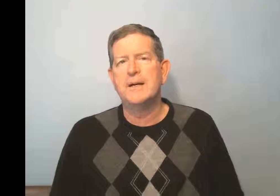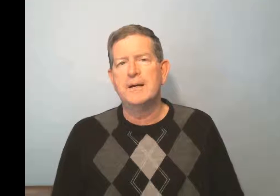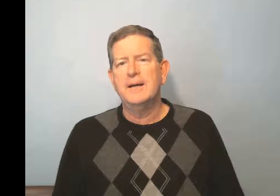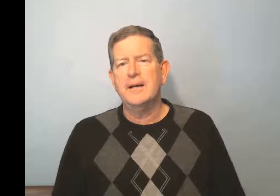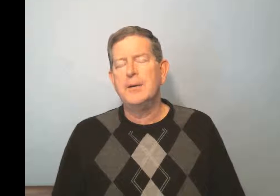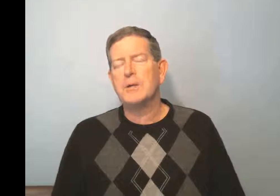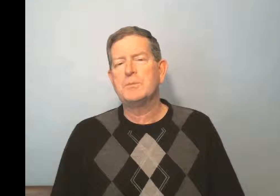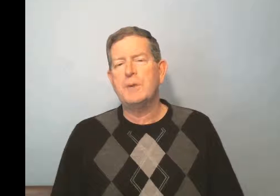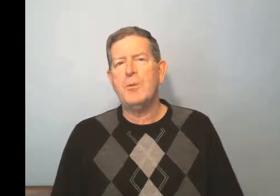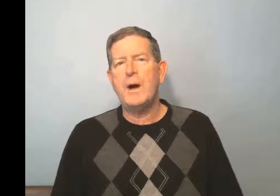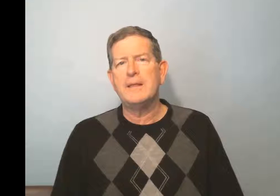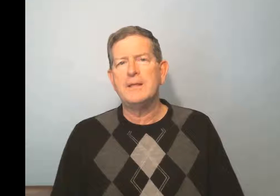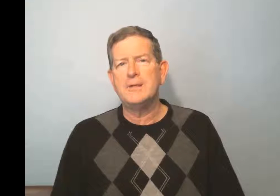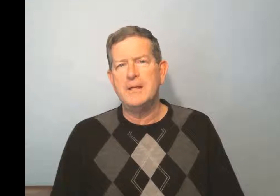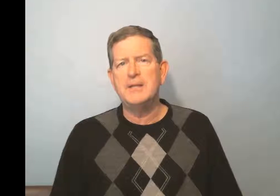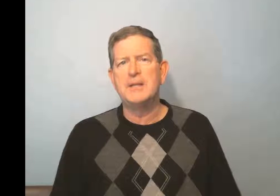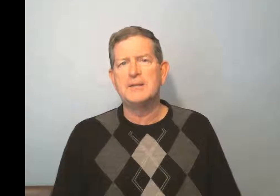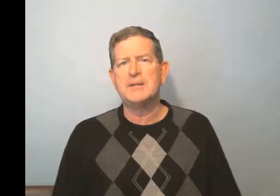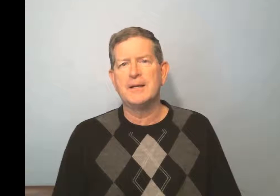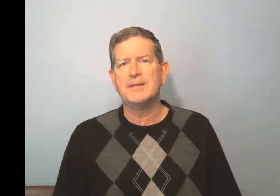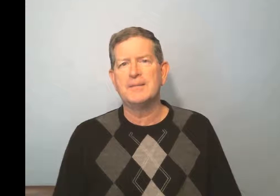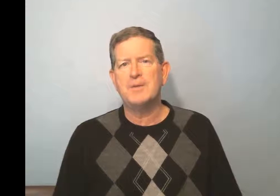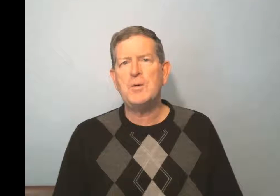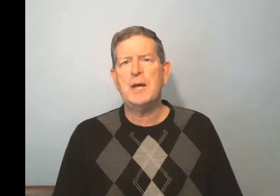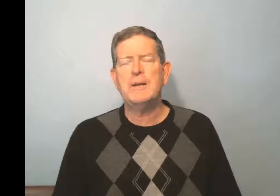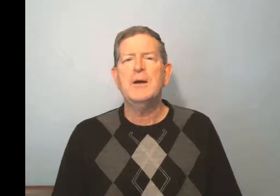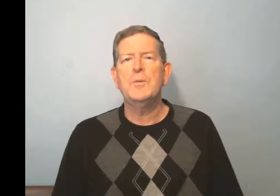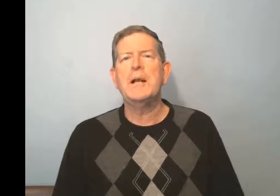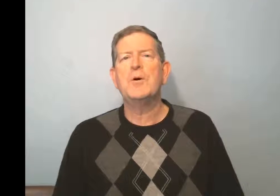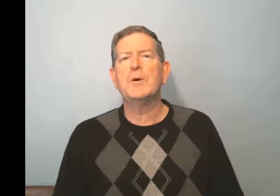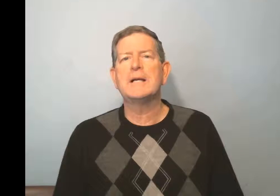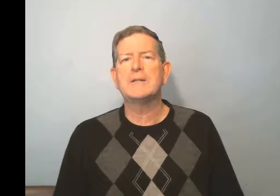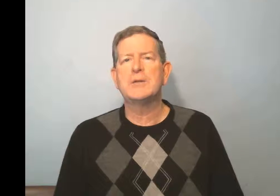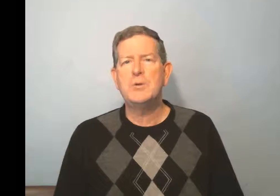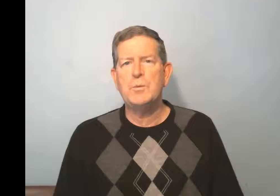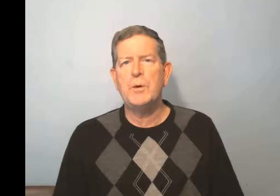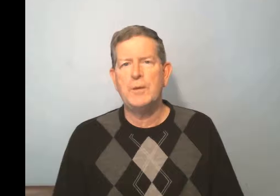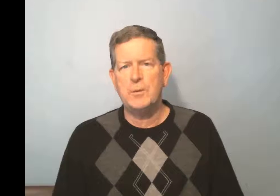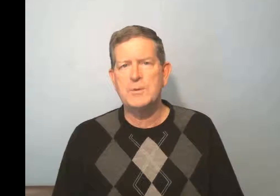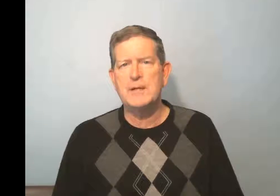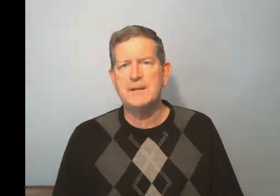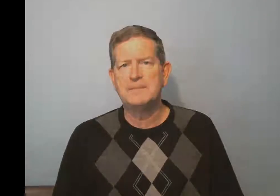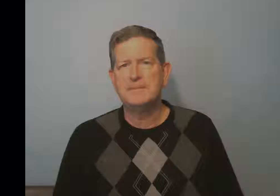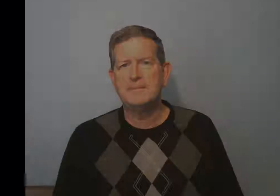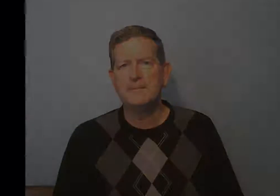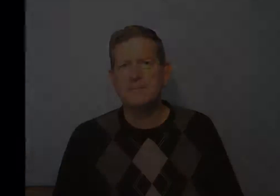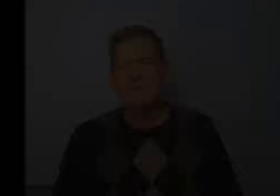and he will explain why he thinks he needs these things. Okay. You may now go to lesson 2.13..13. 1 1.13. 1 1.13.